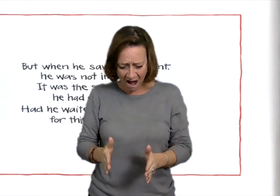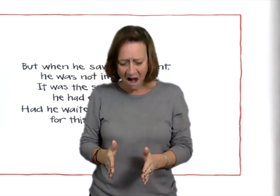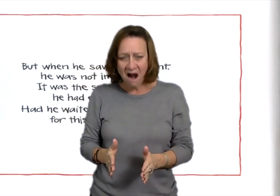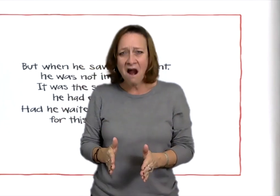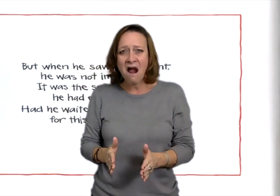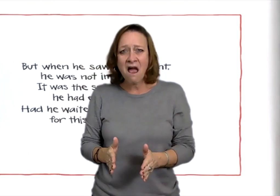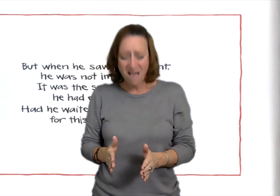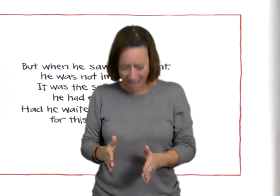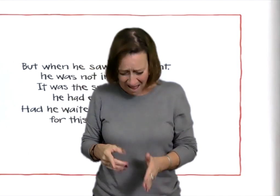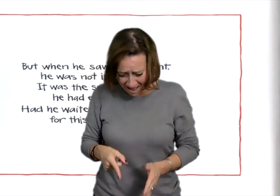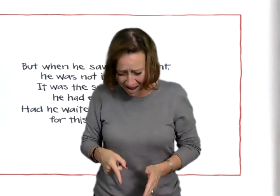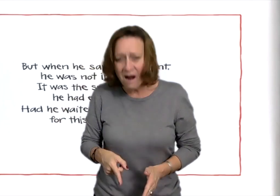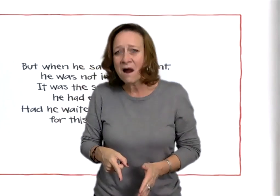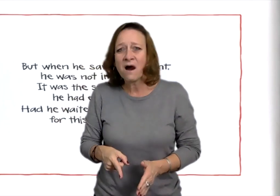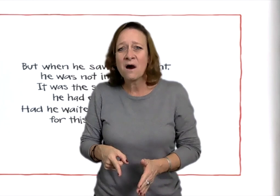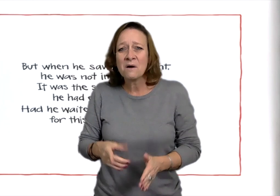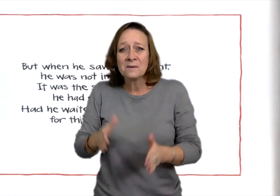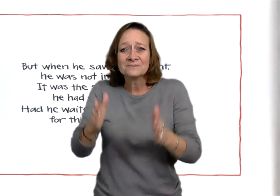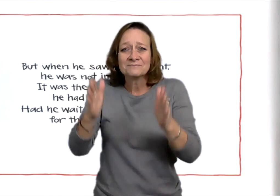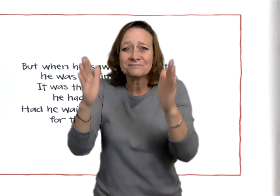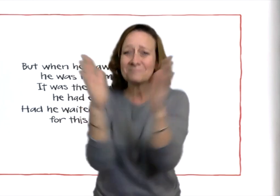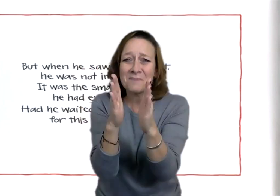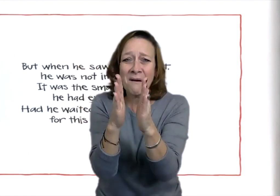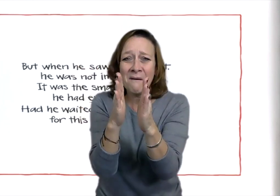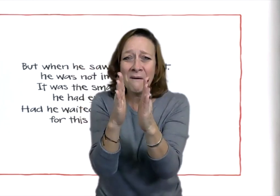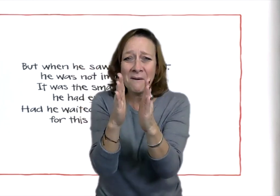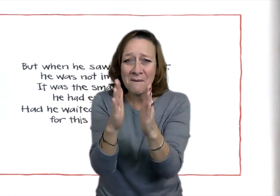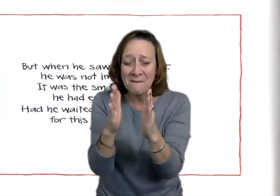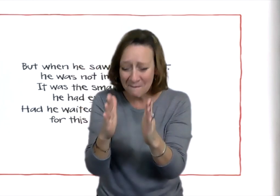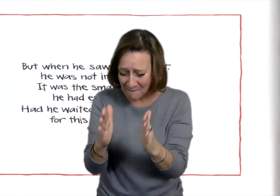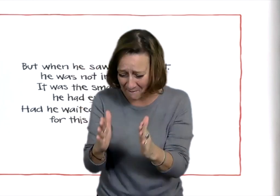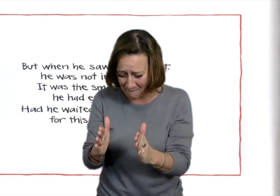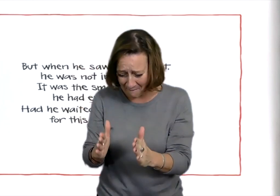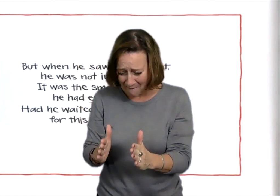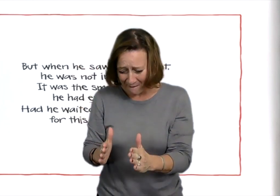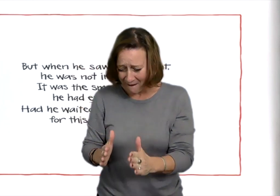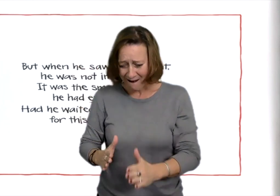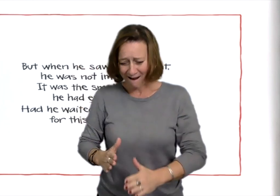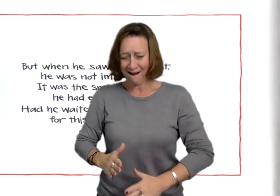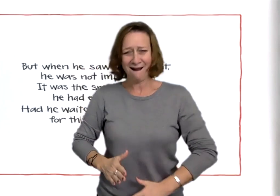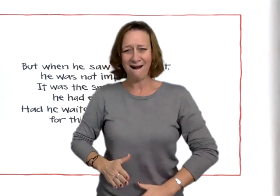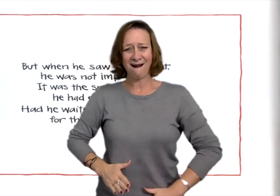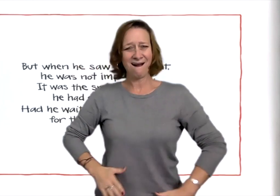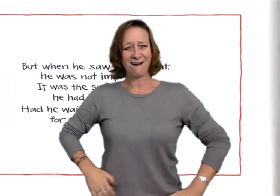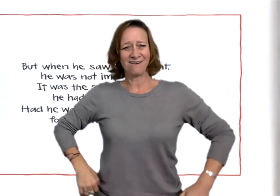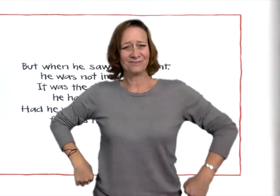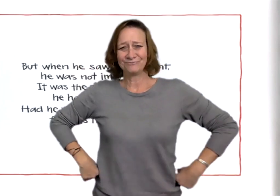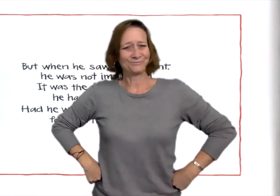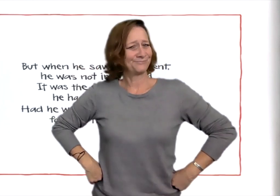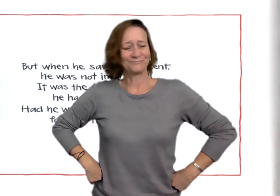But when he saw his present, it was the smallest gift he had ever seen.